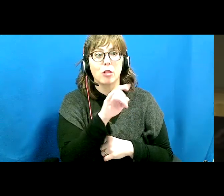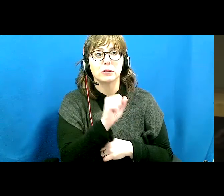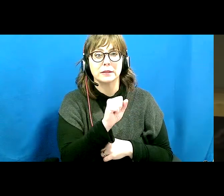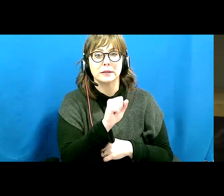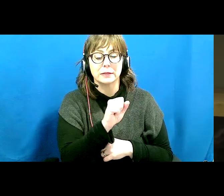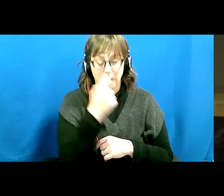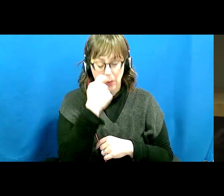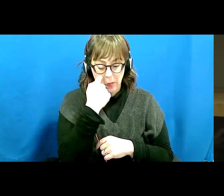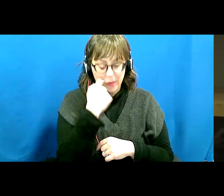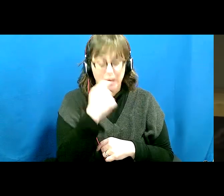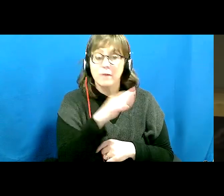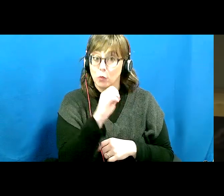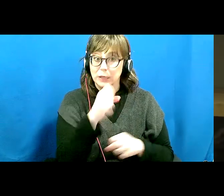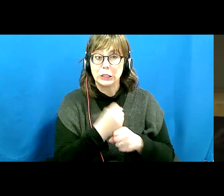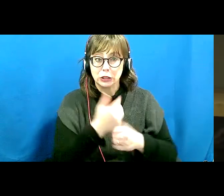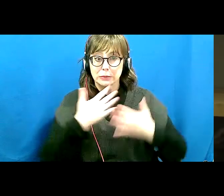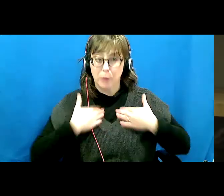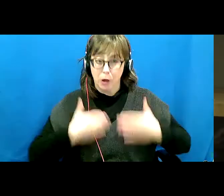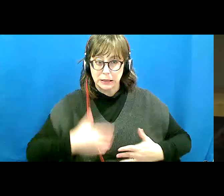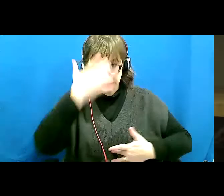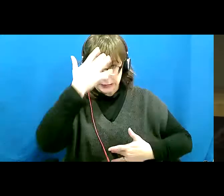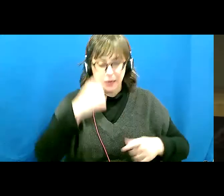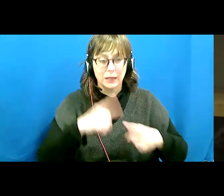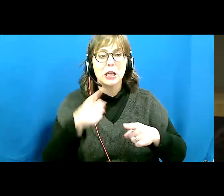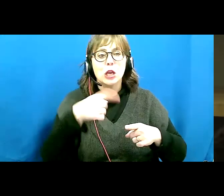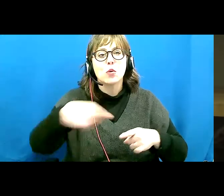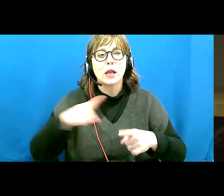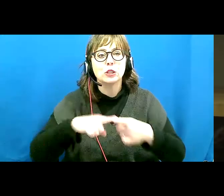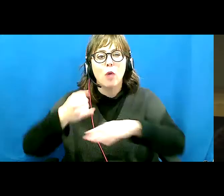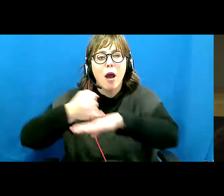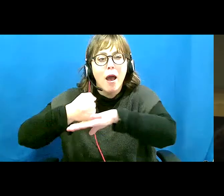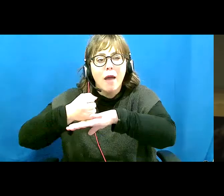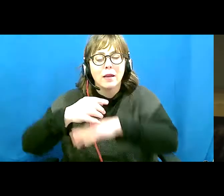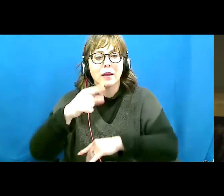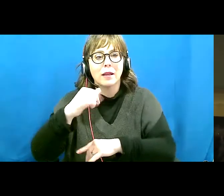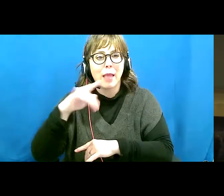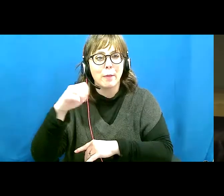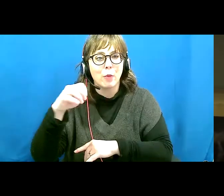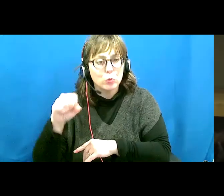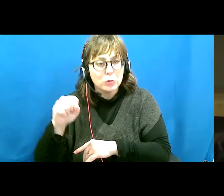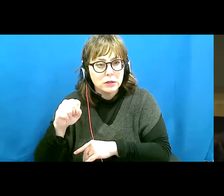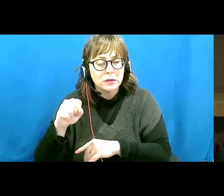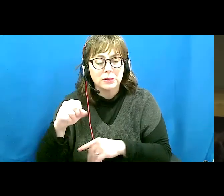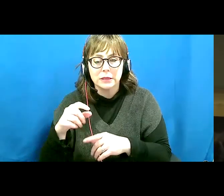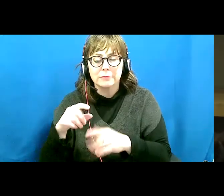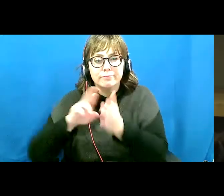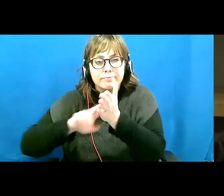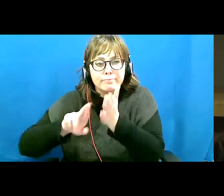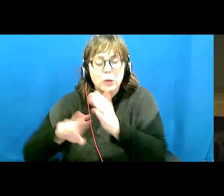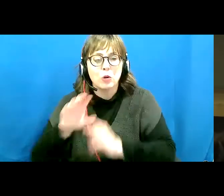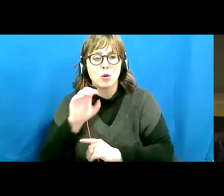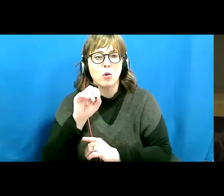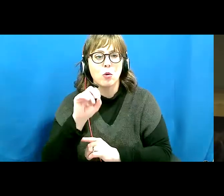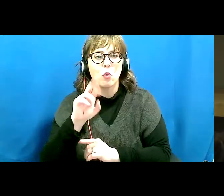Galapagos Islands, right, and did that research on the origin of the species. While he was there, he got some kind of